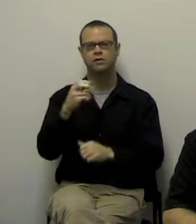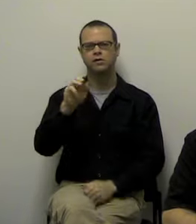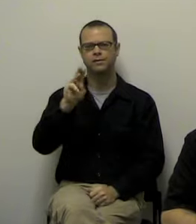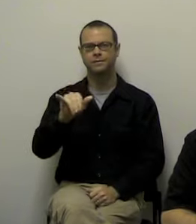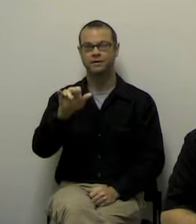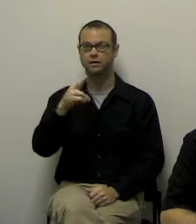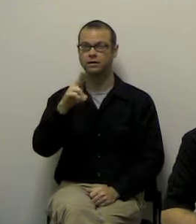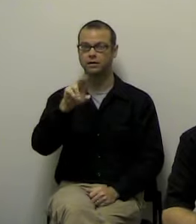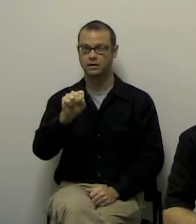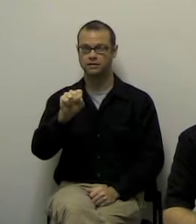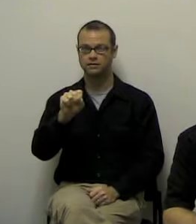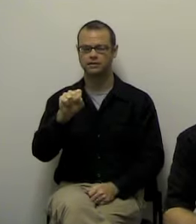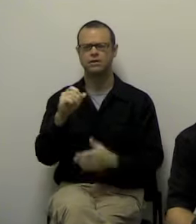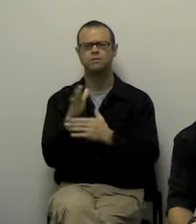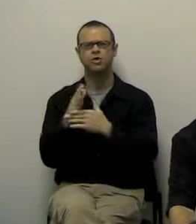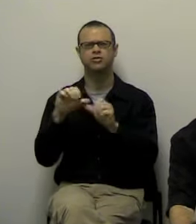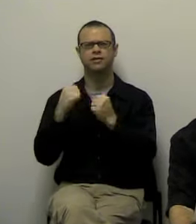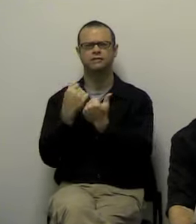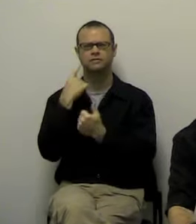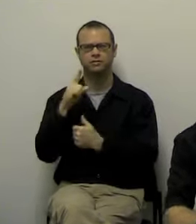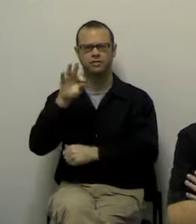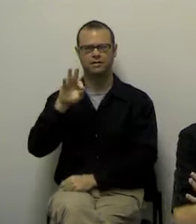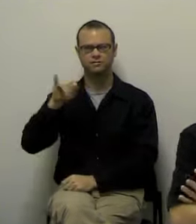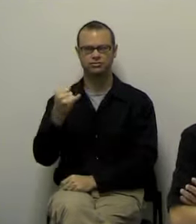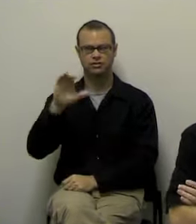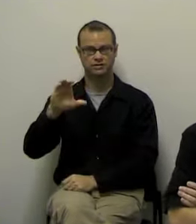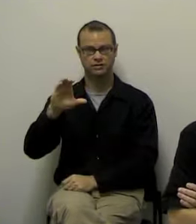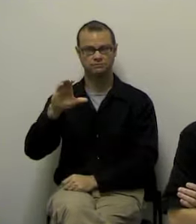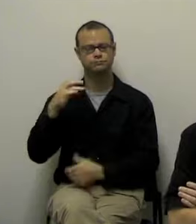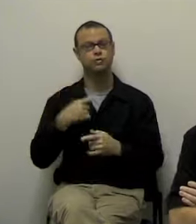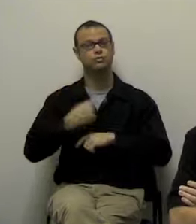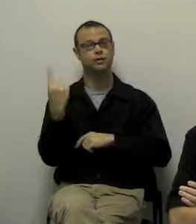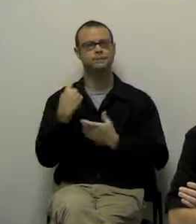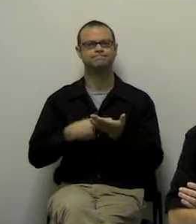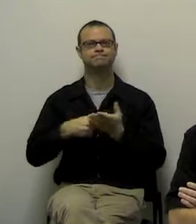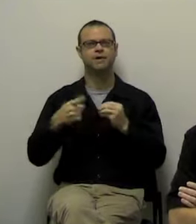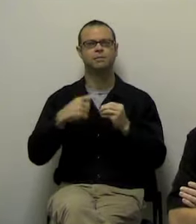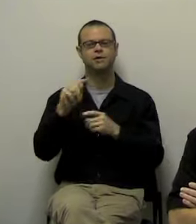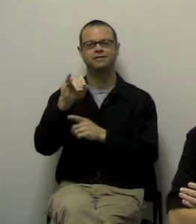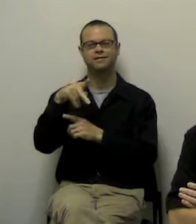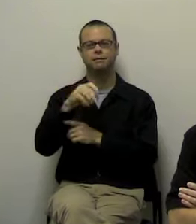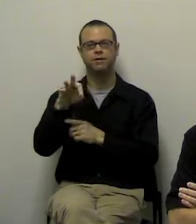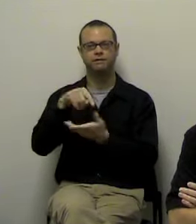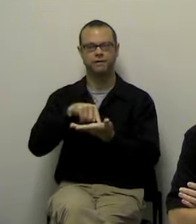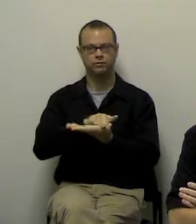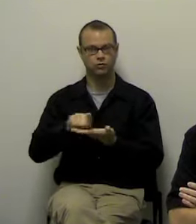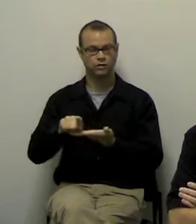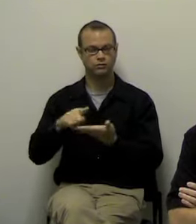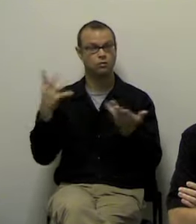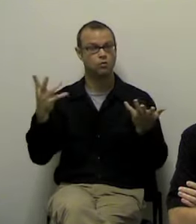Today we're going to discuss our tips of the week. The tip of the week this week is the importance of positive thinking. Positive